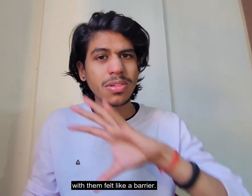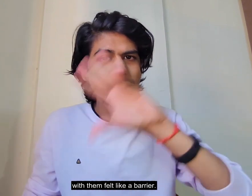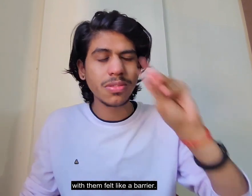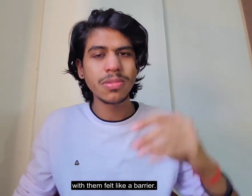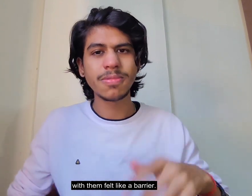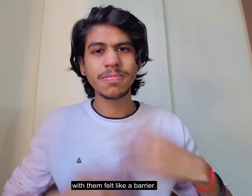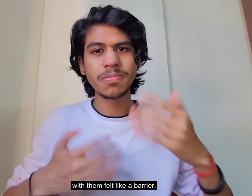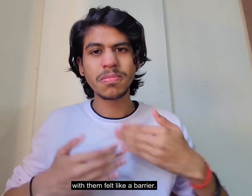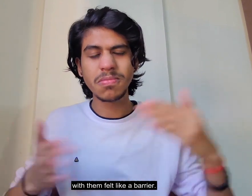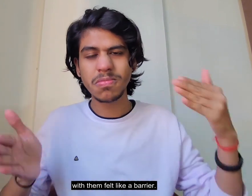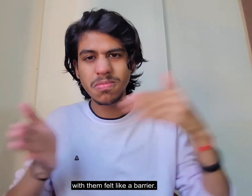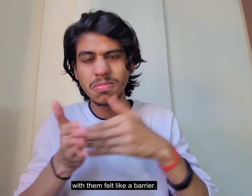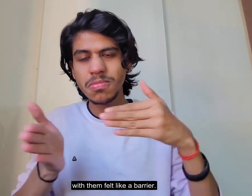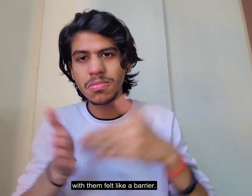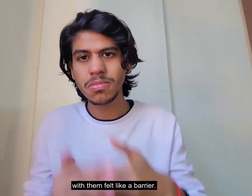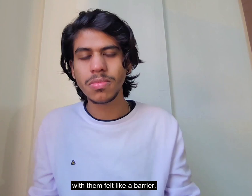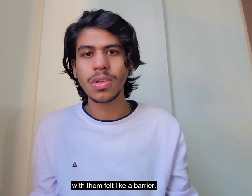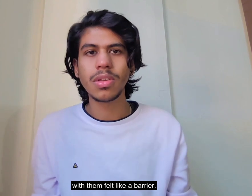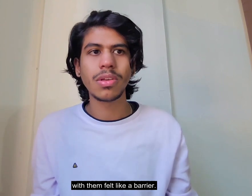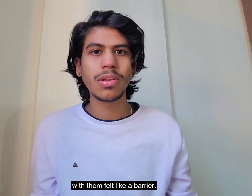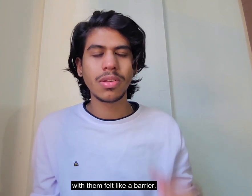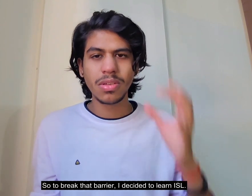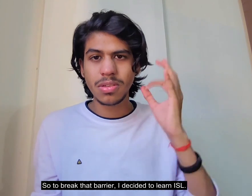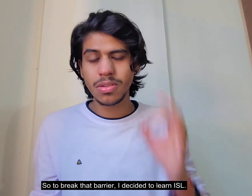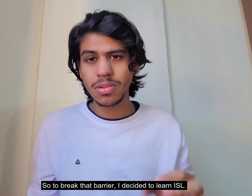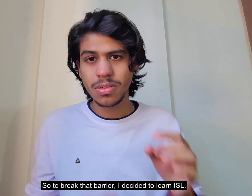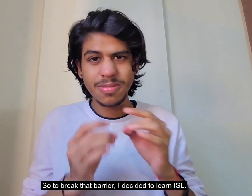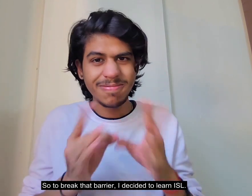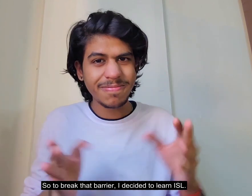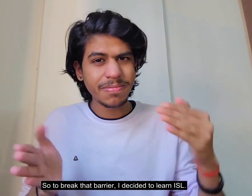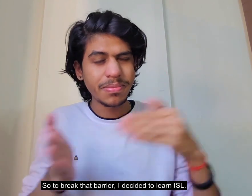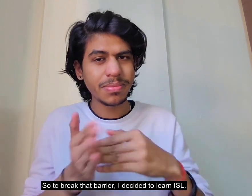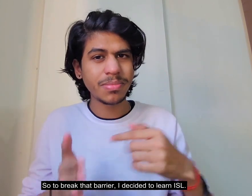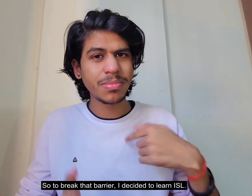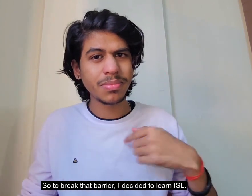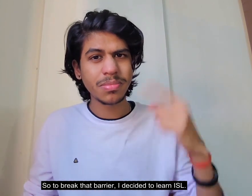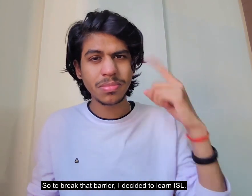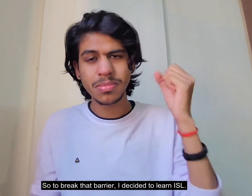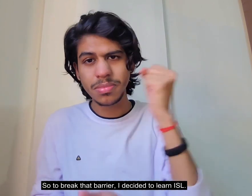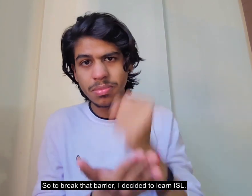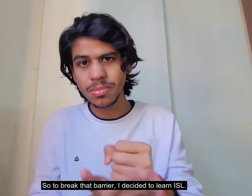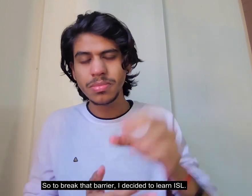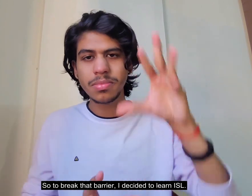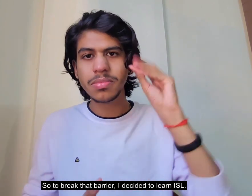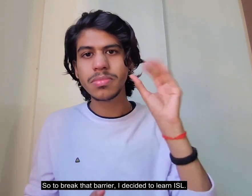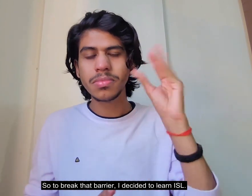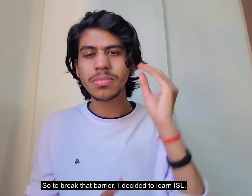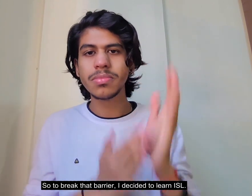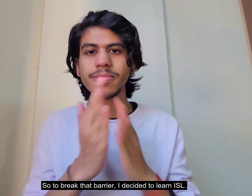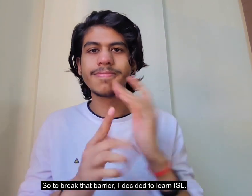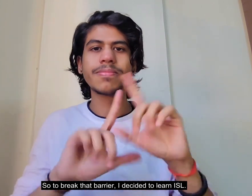them feels like a barrier. So, to break that barrier, I decided to learn ISL.